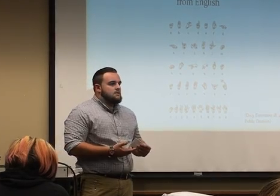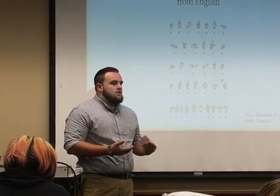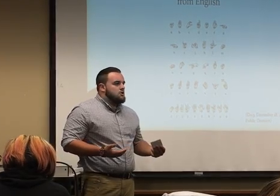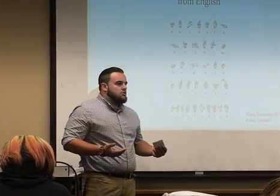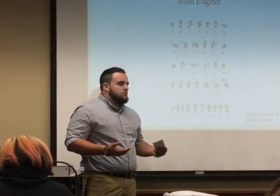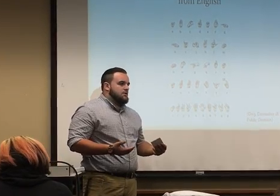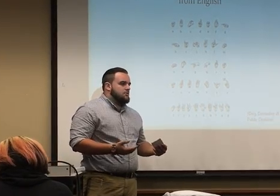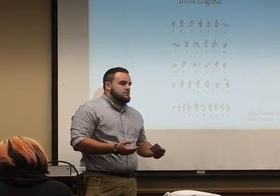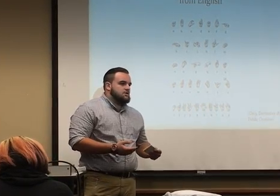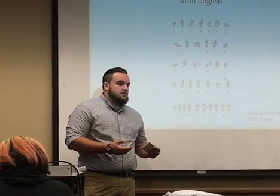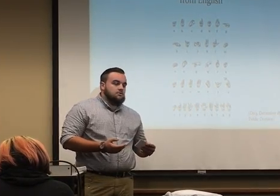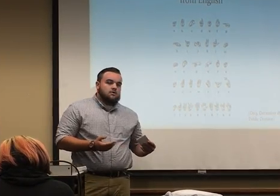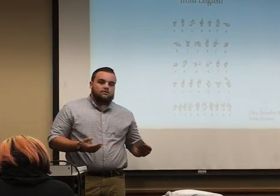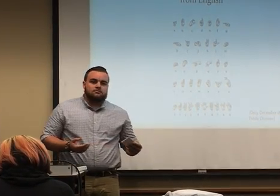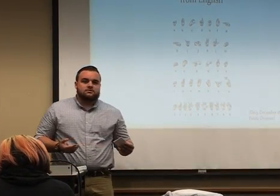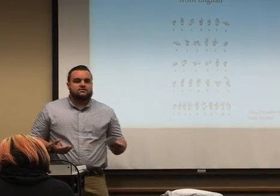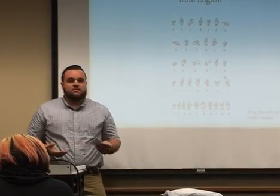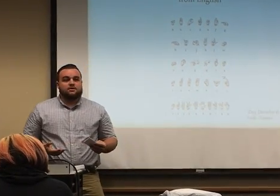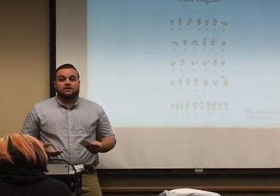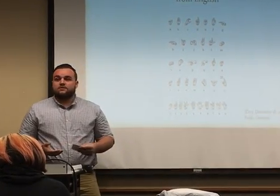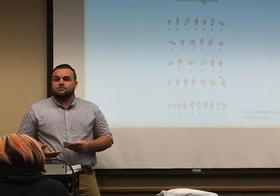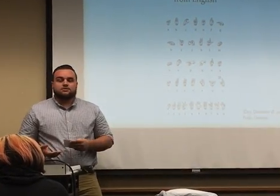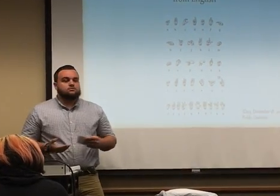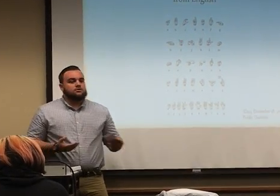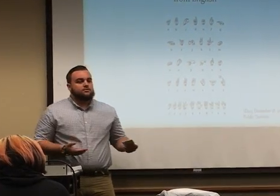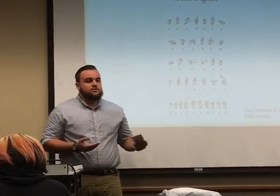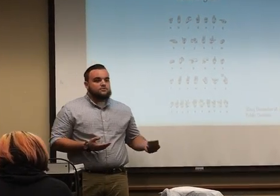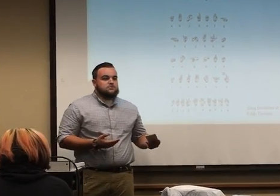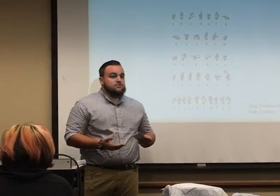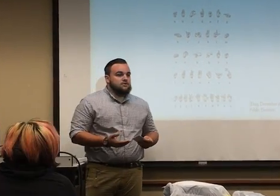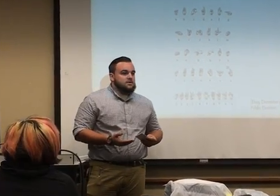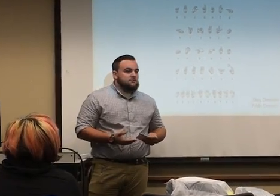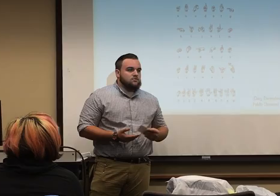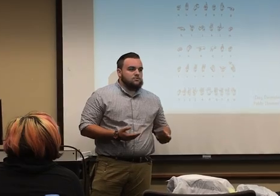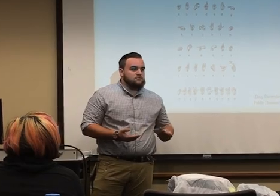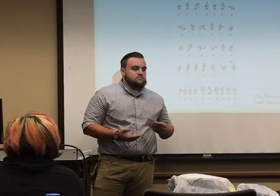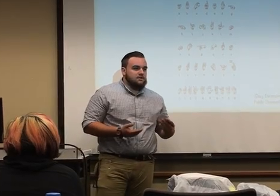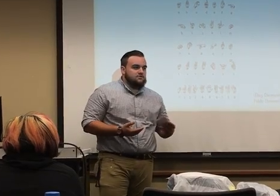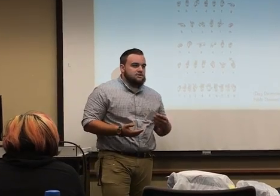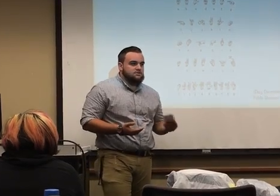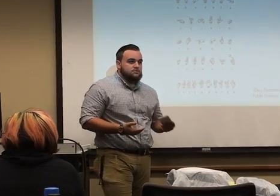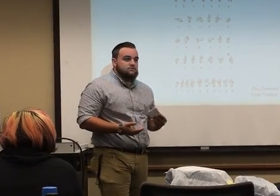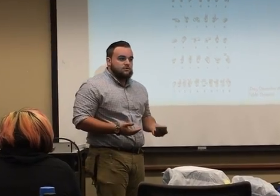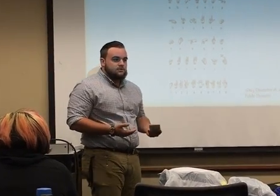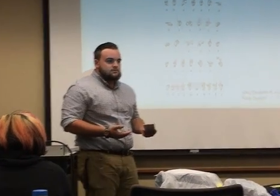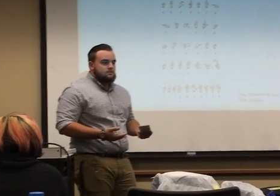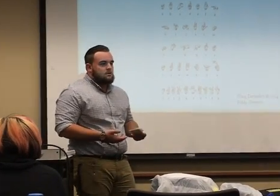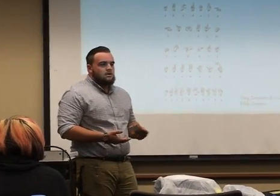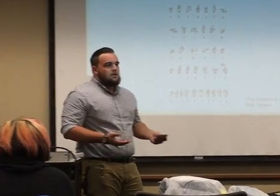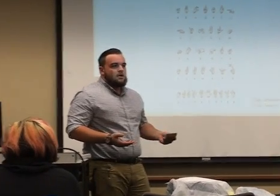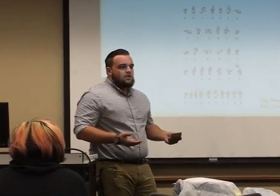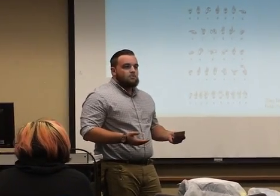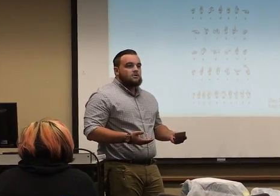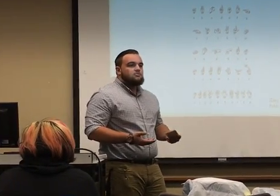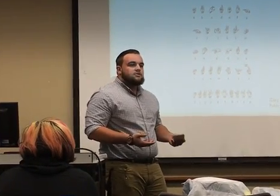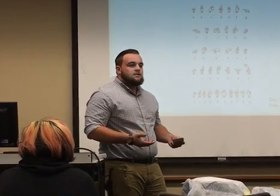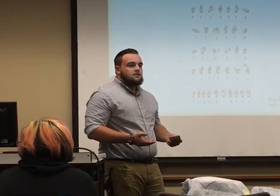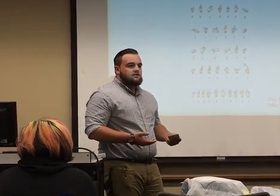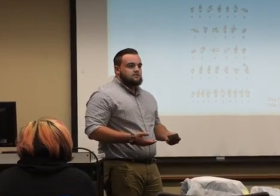you wouldn't be able to understand them at all. The same way that if they were just walking up on you and someone else having a normal conversation with your voice, they would be completely lost.